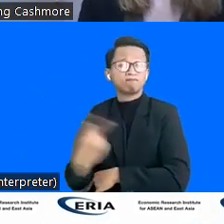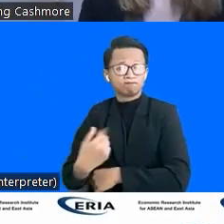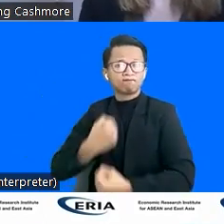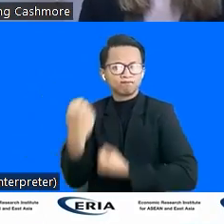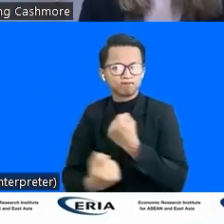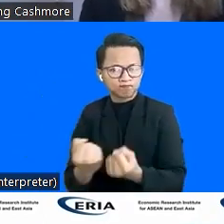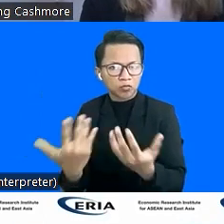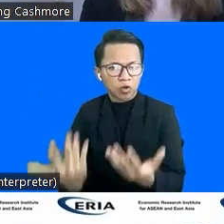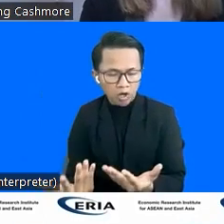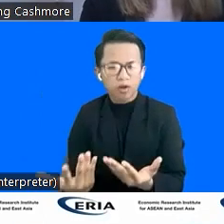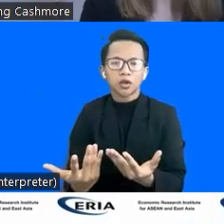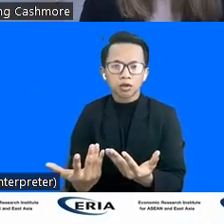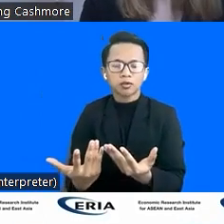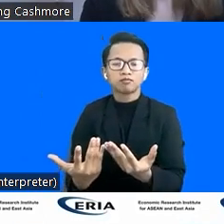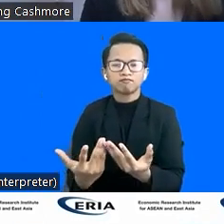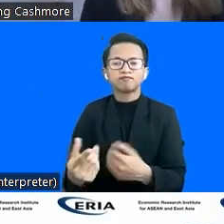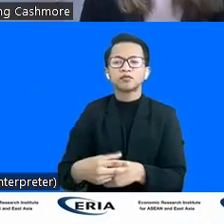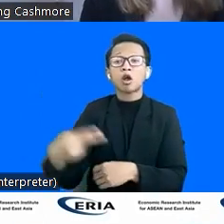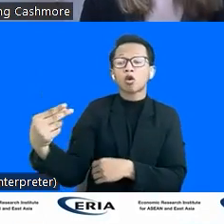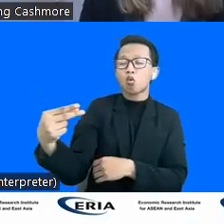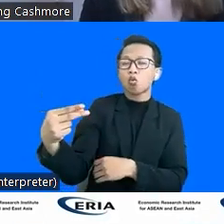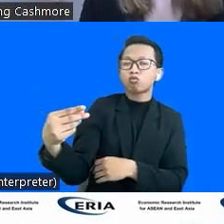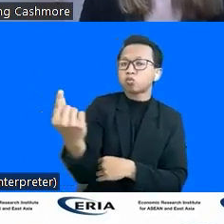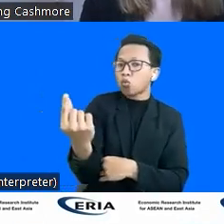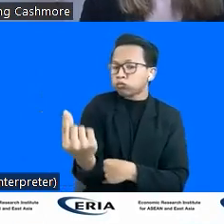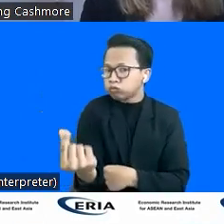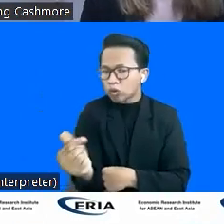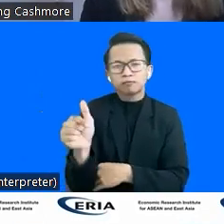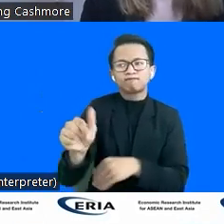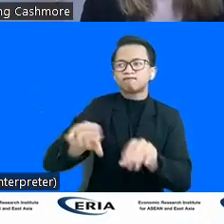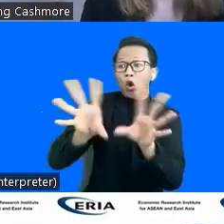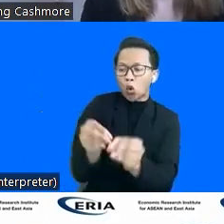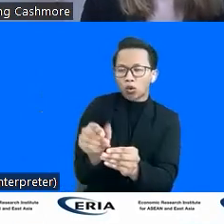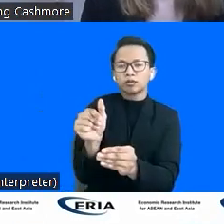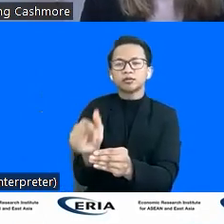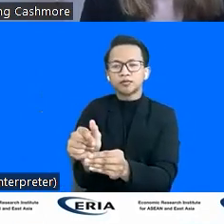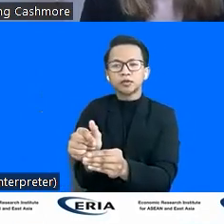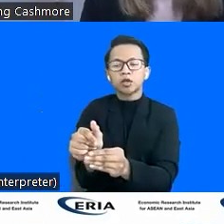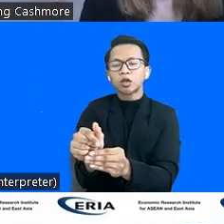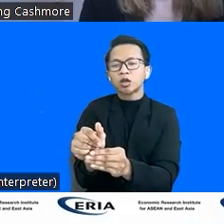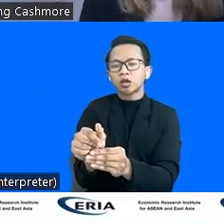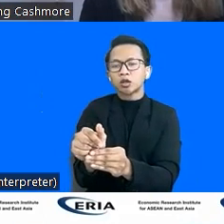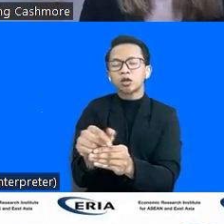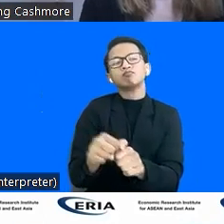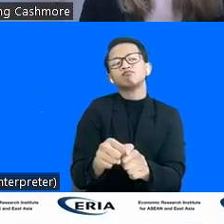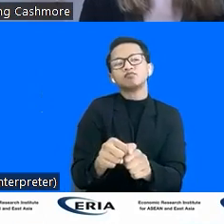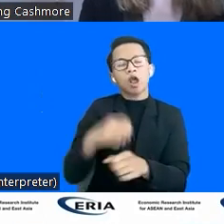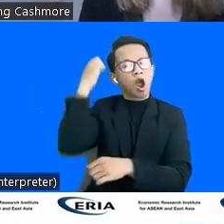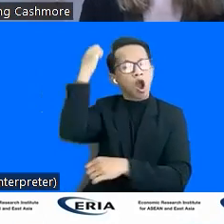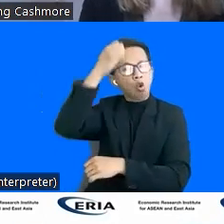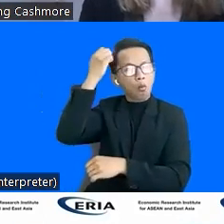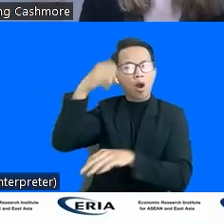services in the region are behind on accessibility compared to European and North American markets.